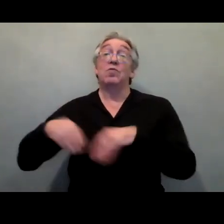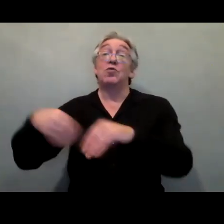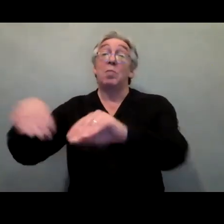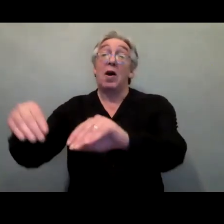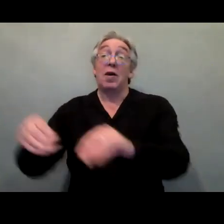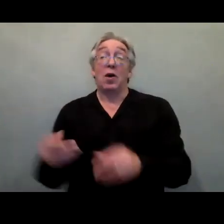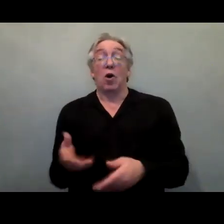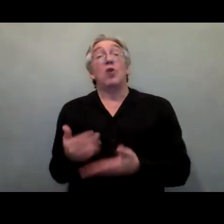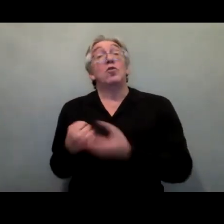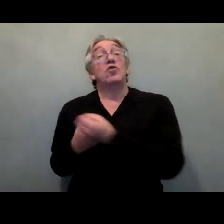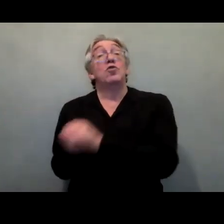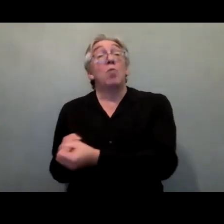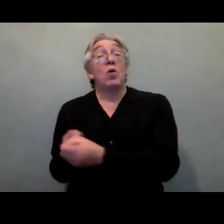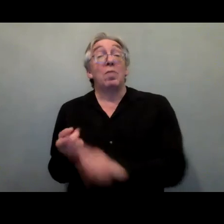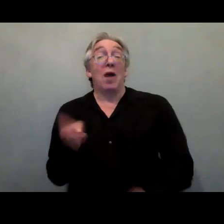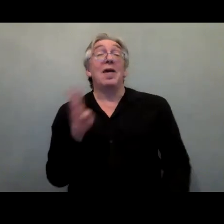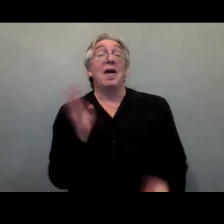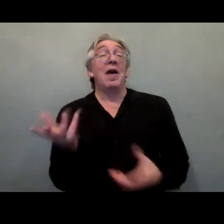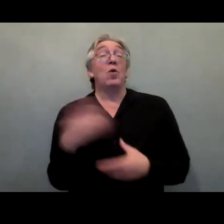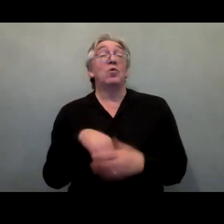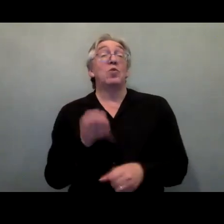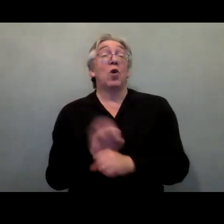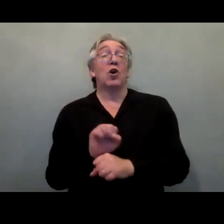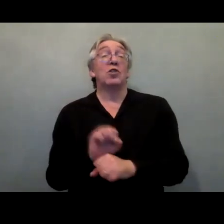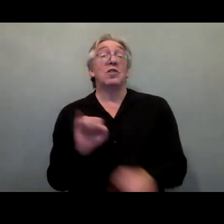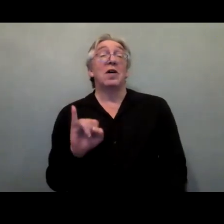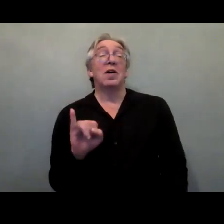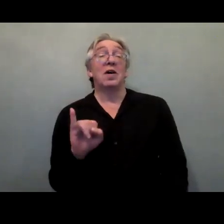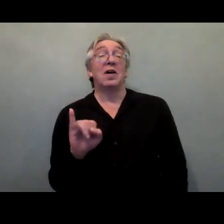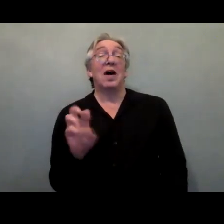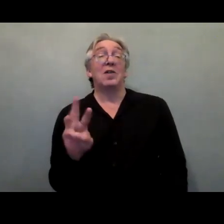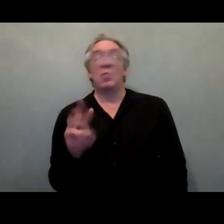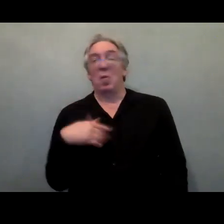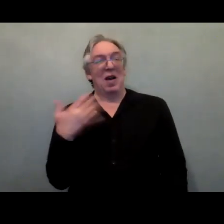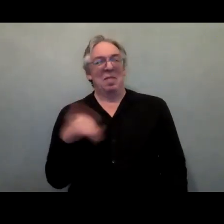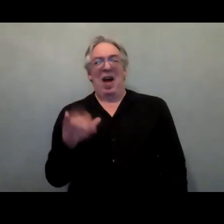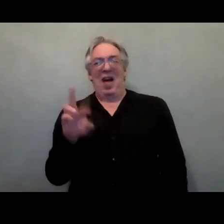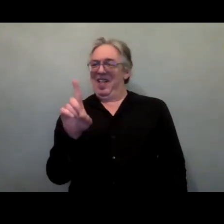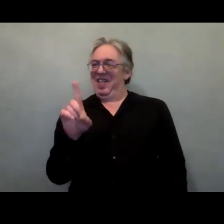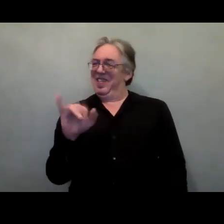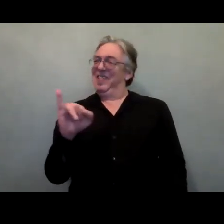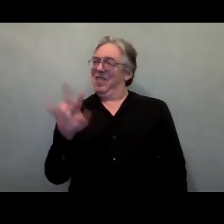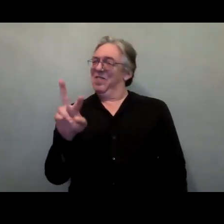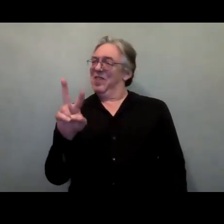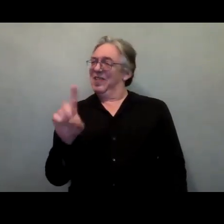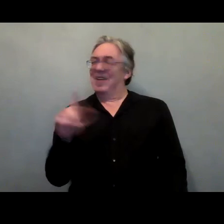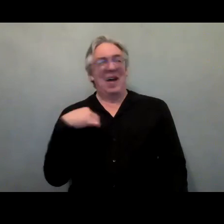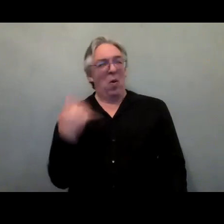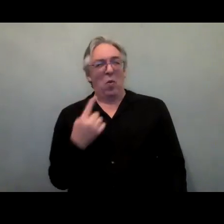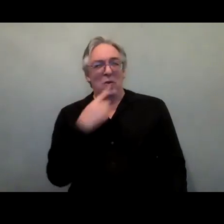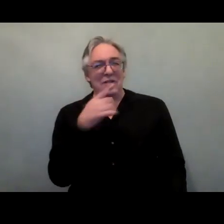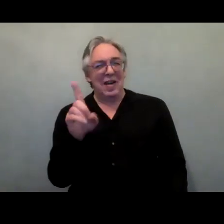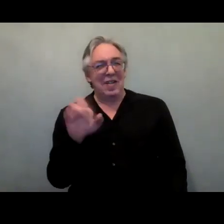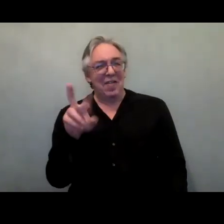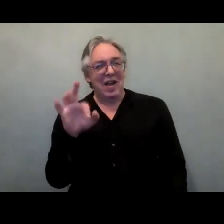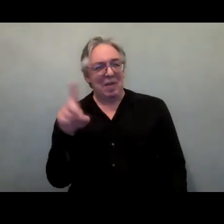funded of course by, I have to say DFID. I have yet to get the new name in my head. So, how can